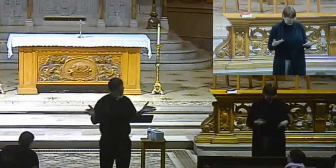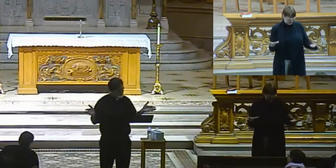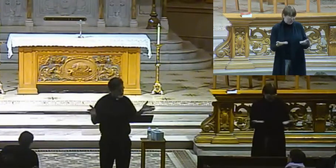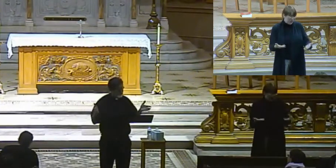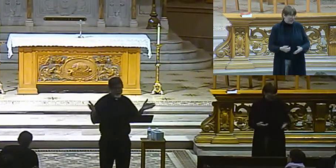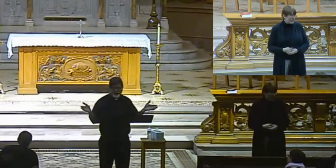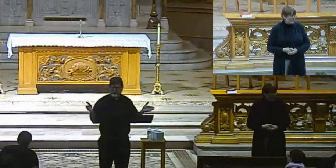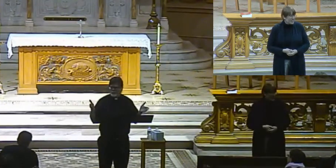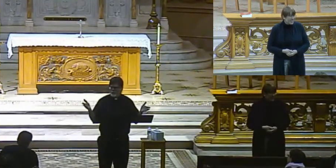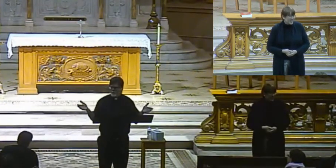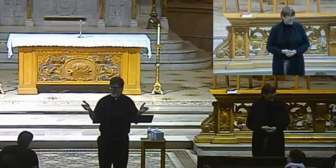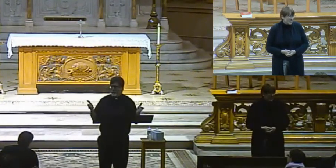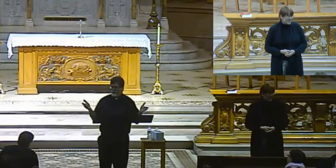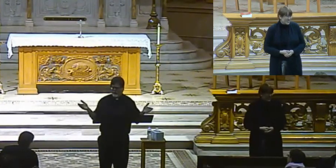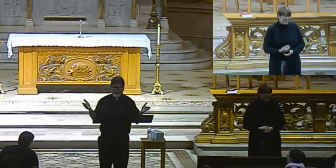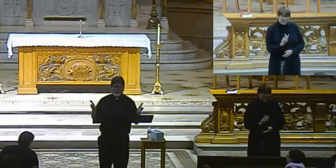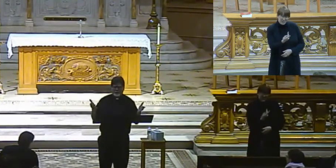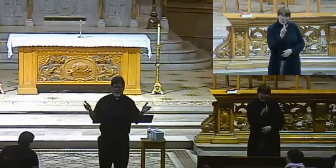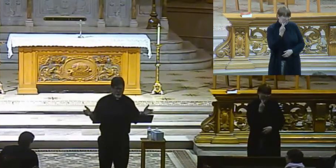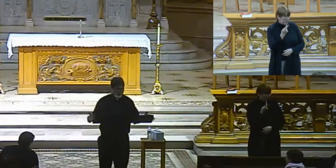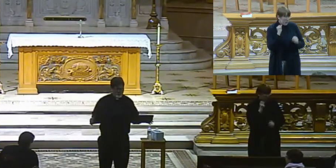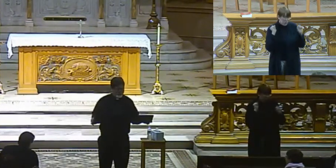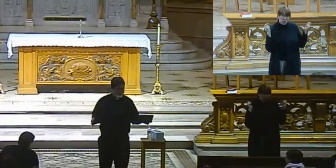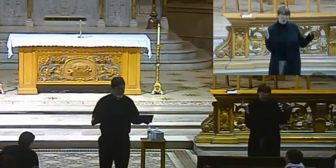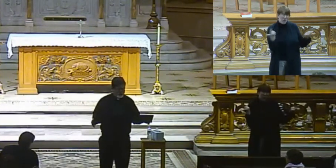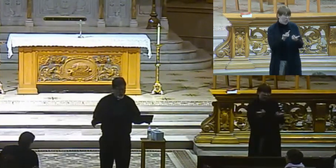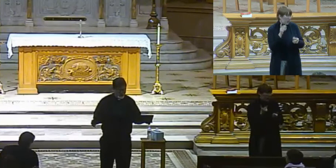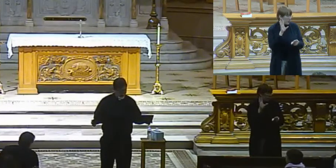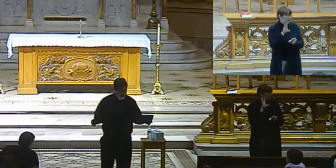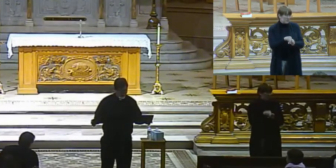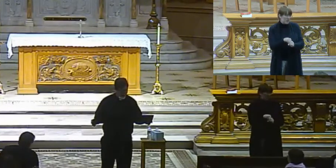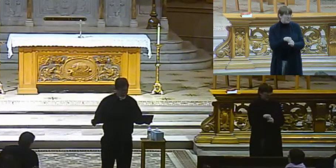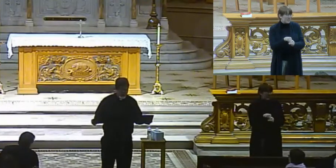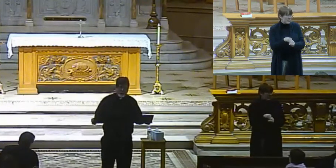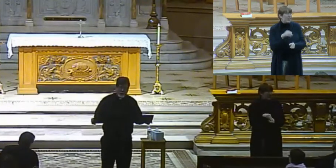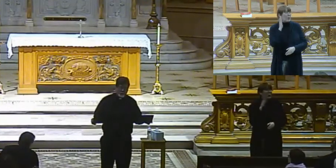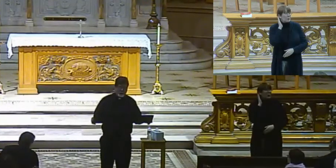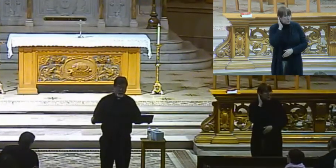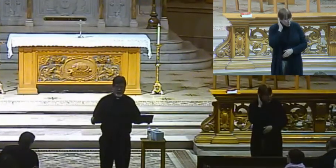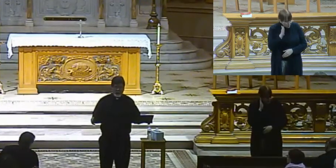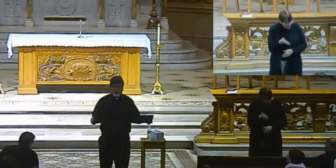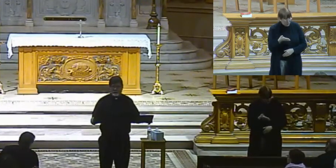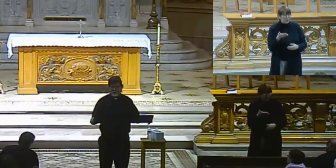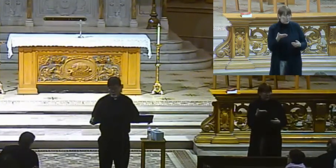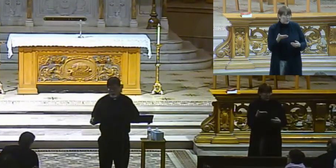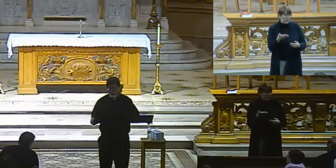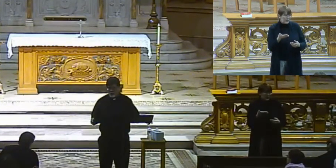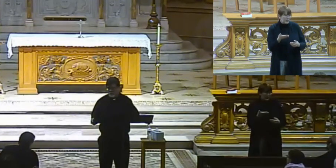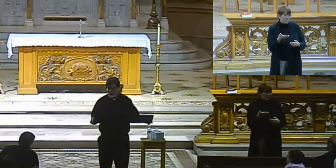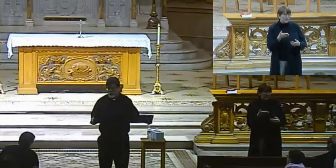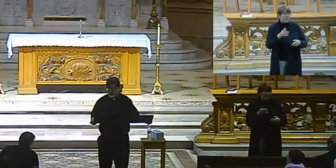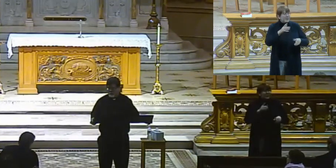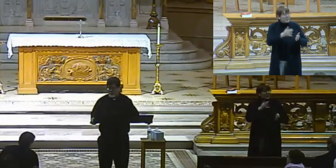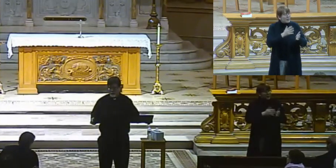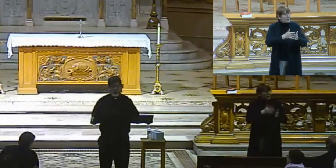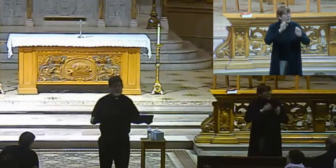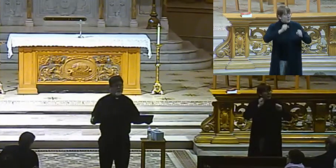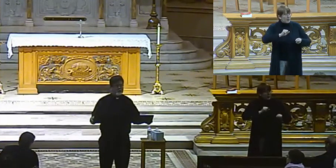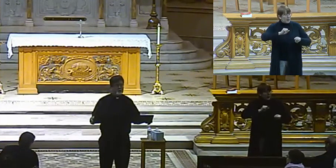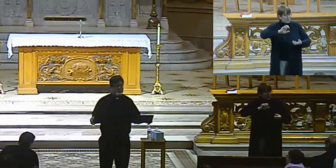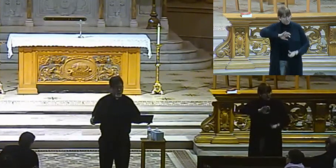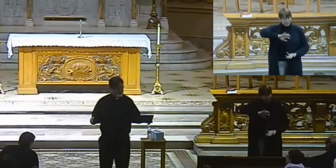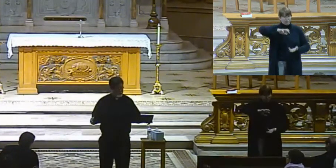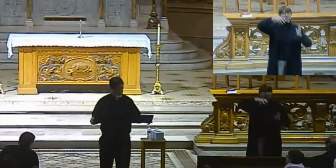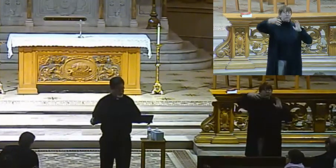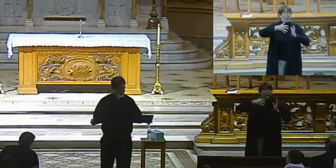right? You and I, we're all part of that, and so there's going to be some of that. Now, it can get out of control, all right? It can become,